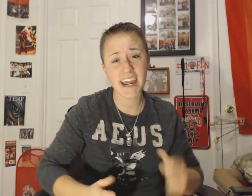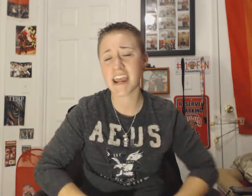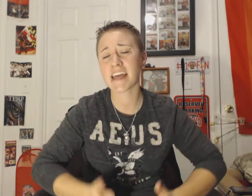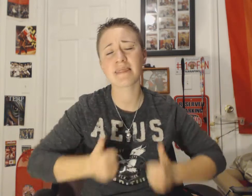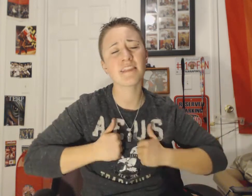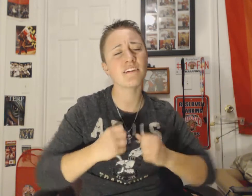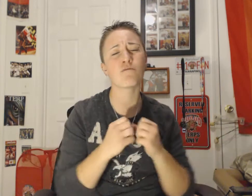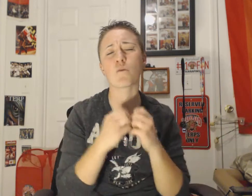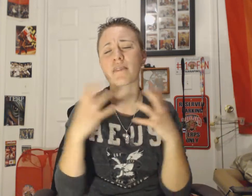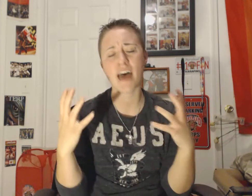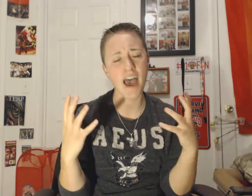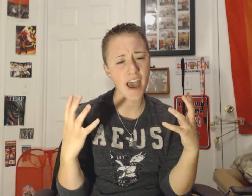can't live without